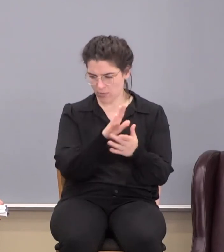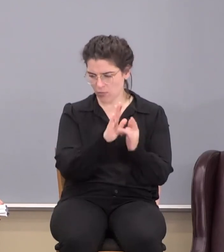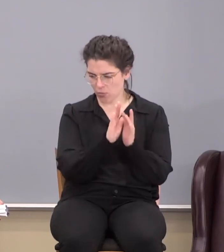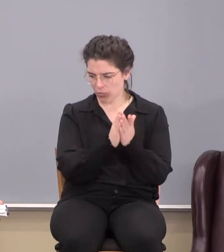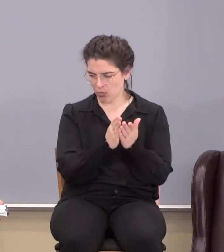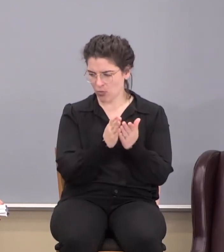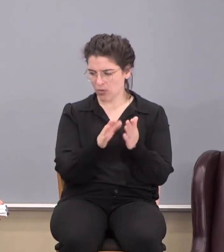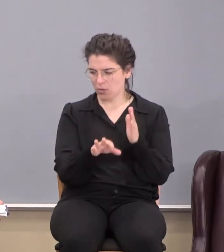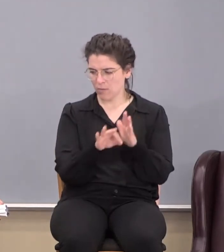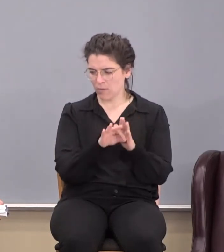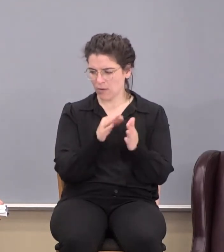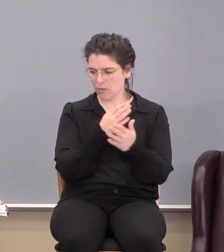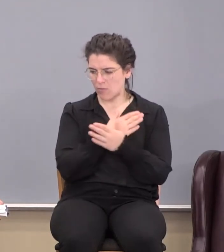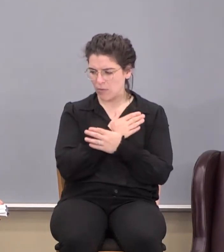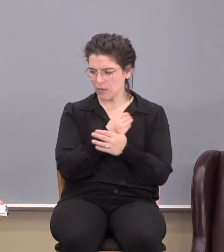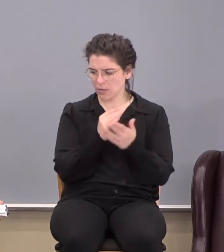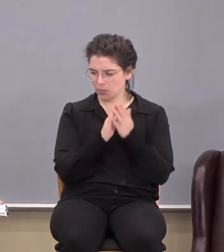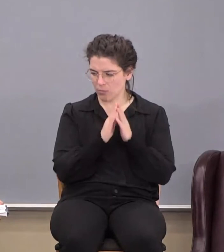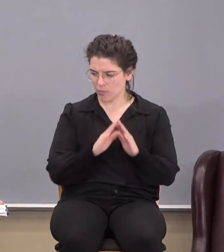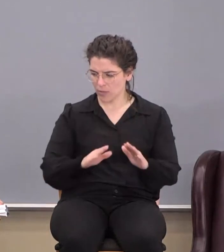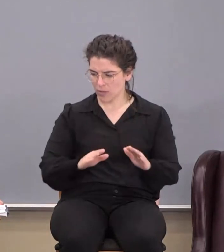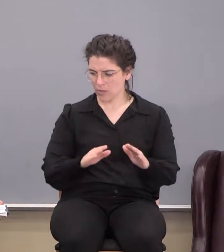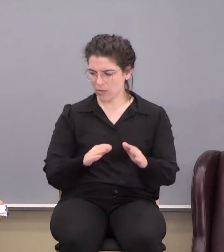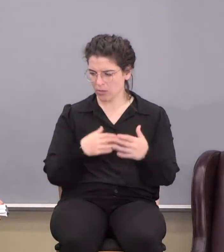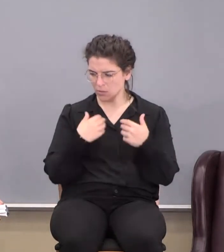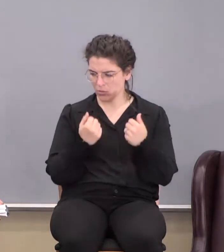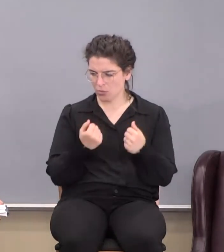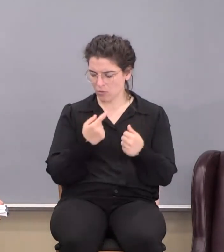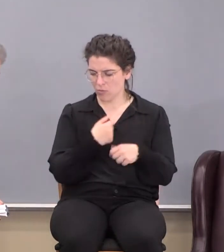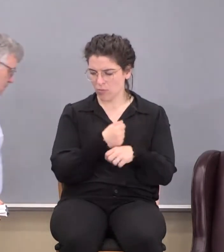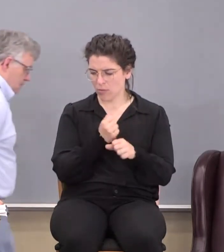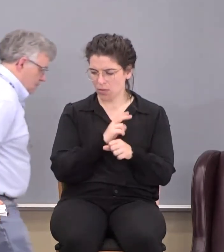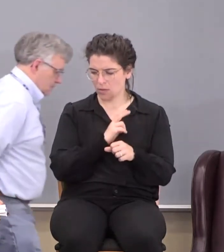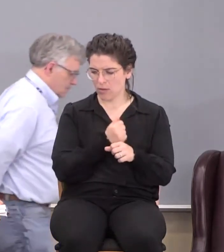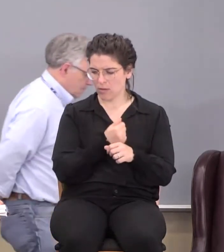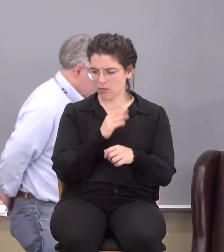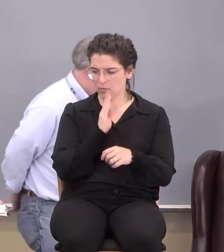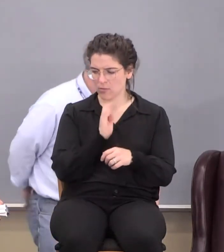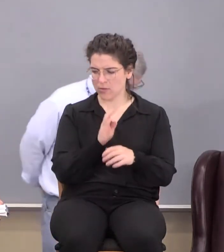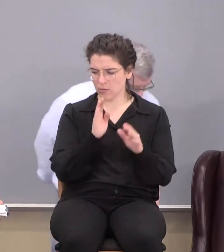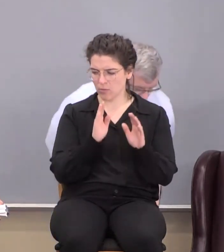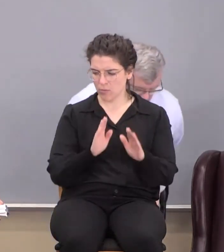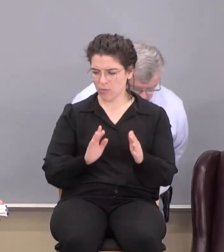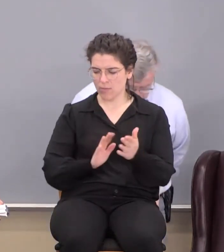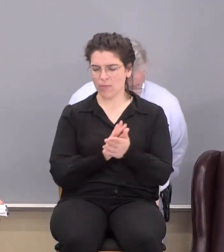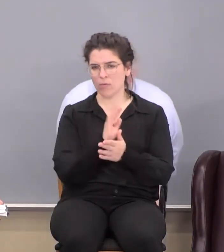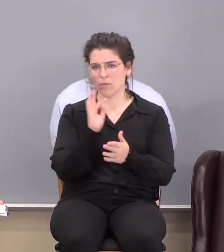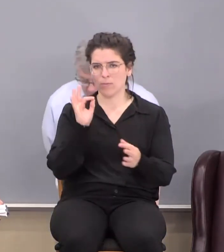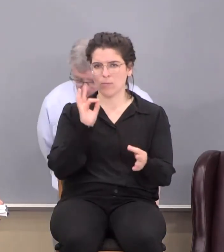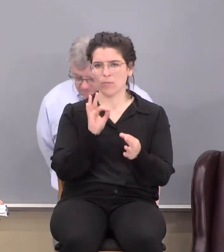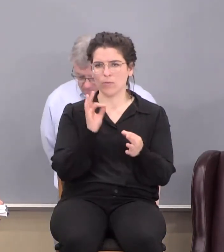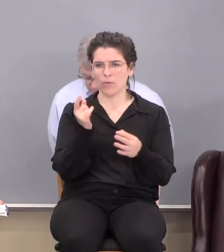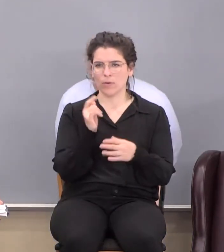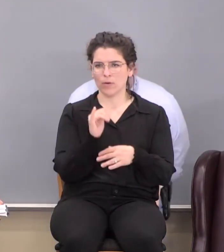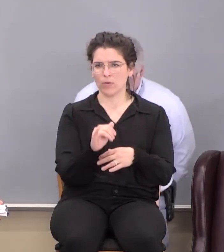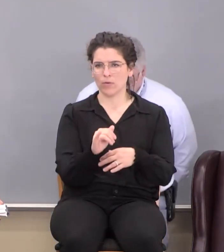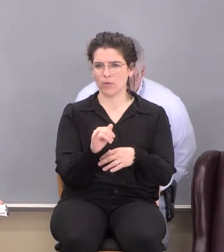Just to find rest and peace and assurance in who you've made us to be in such a wonderful glorious perfect eternal